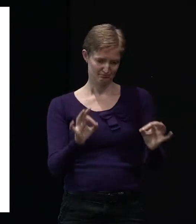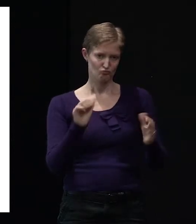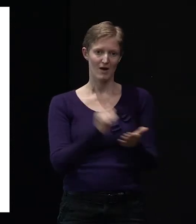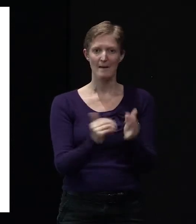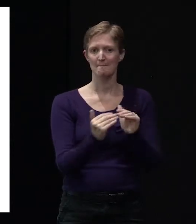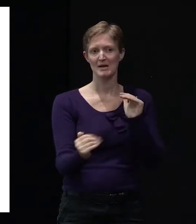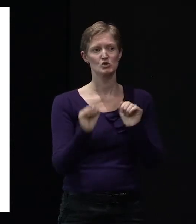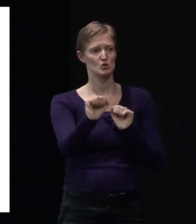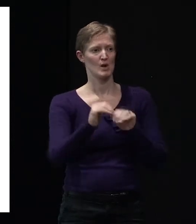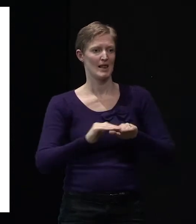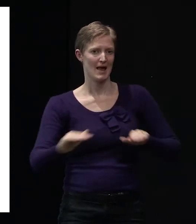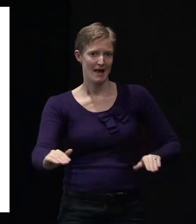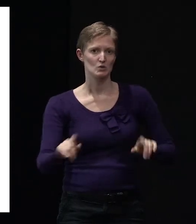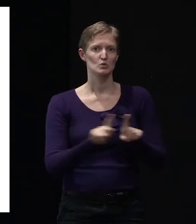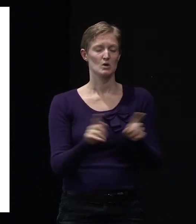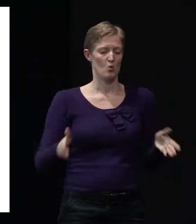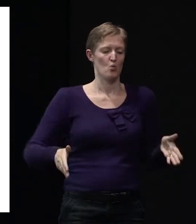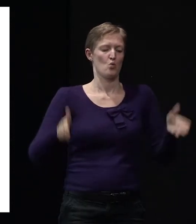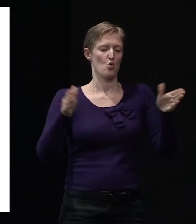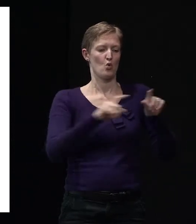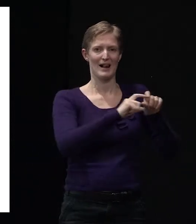you've got, and wall cladding and roof cladding.